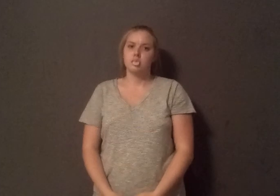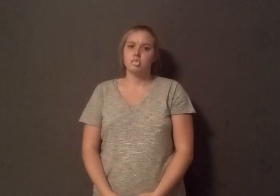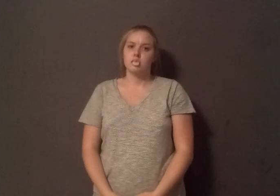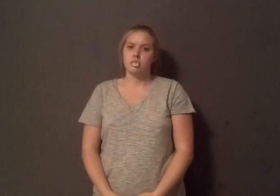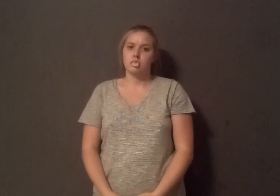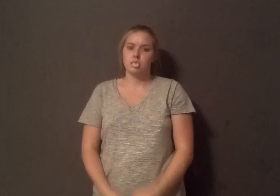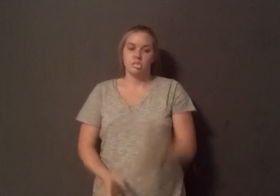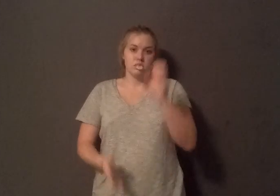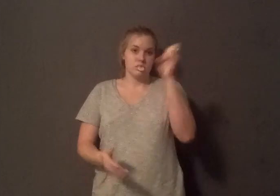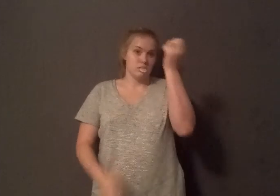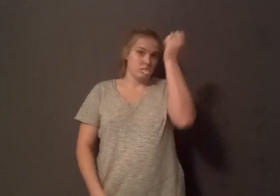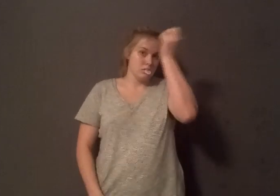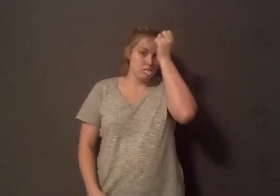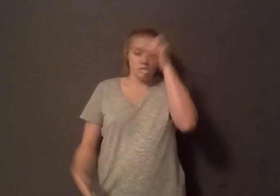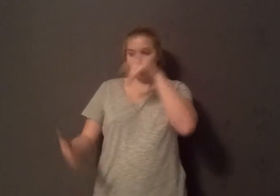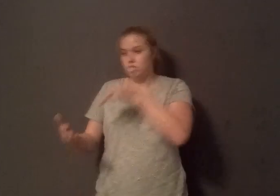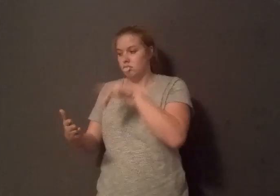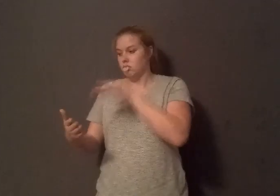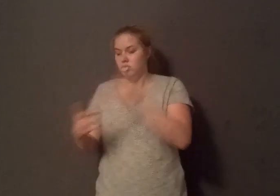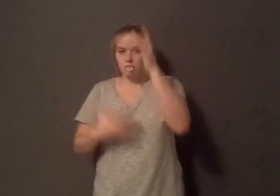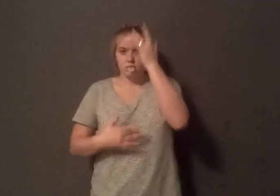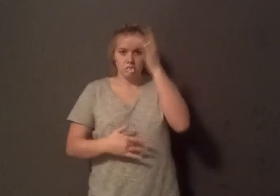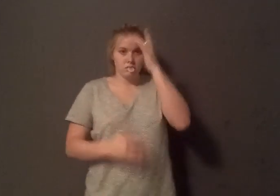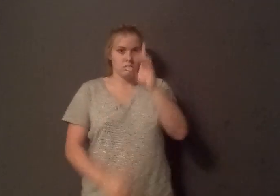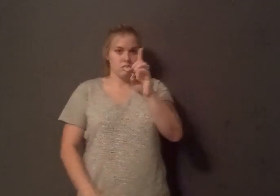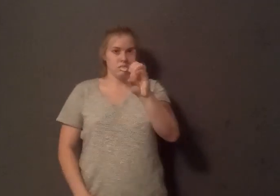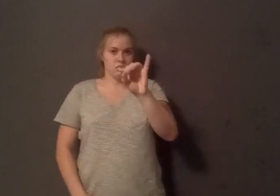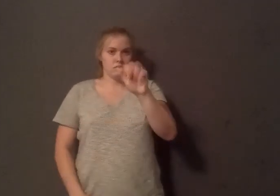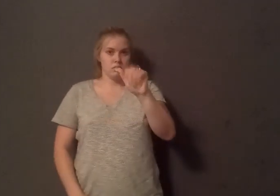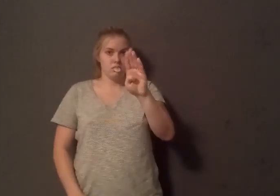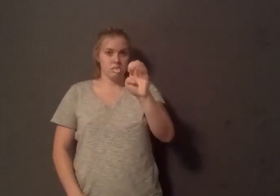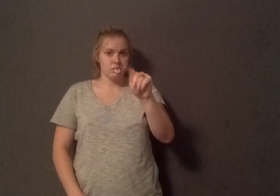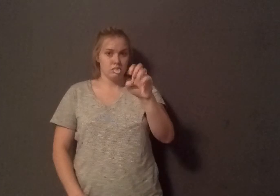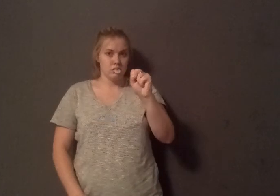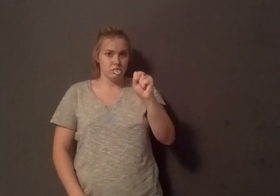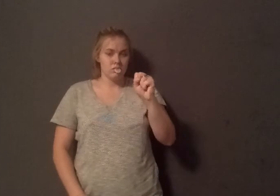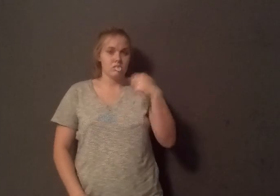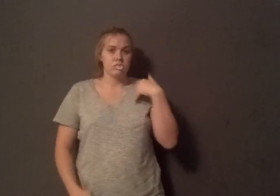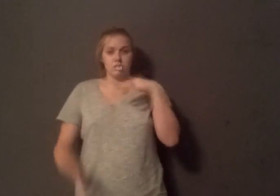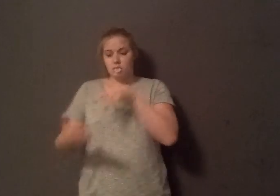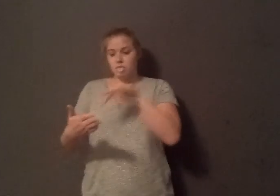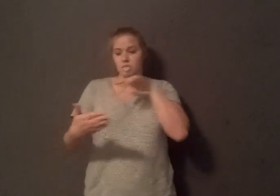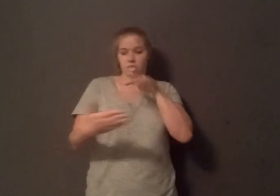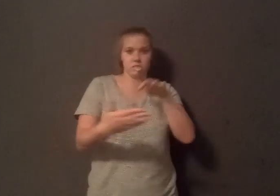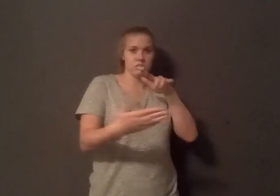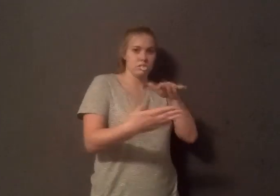European study of diabetes and other places that have studies. Why? There are lots of studies. even an argument? There are